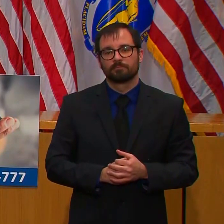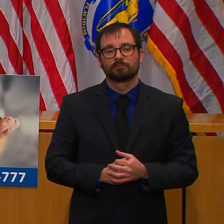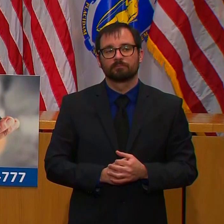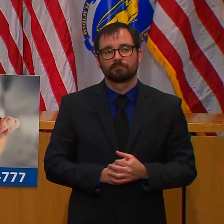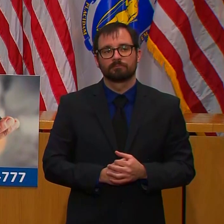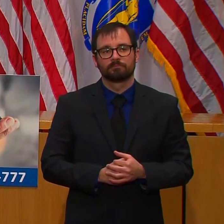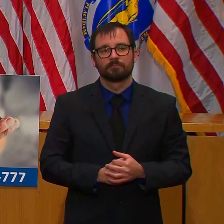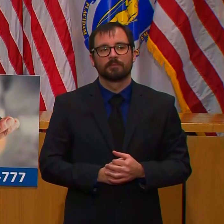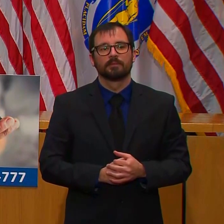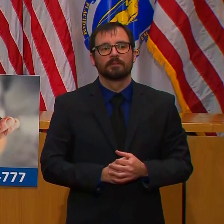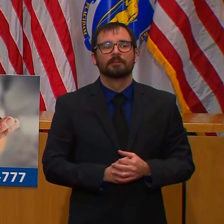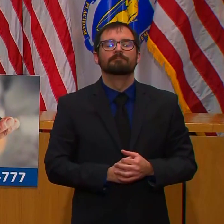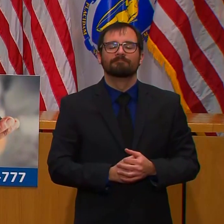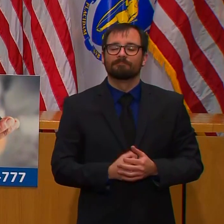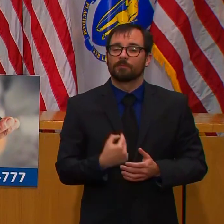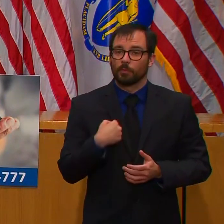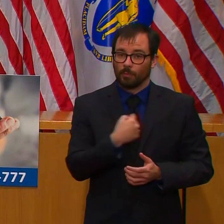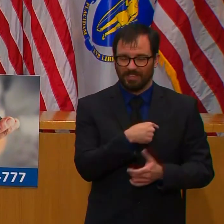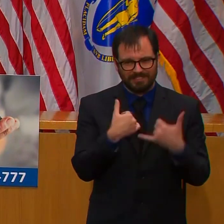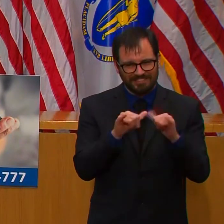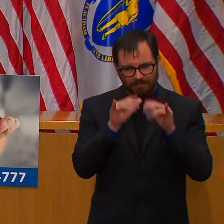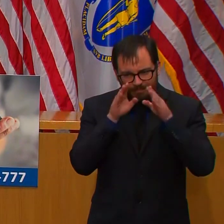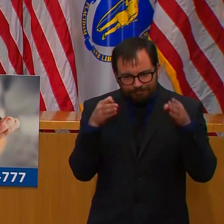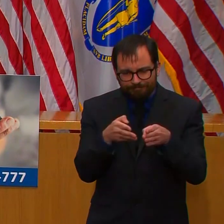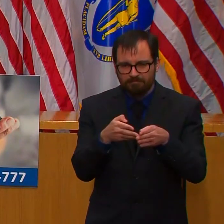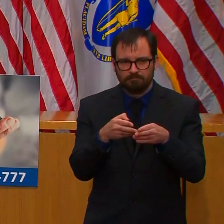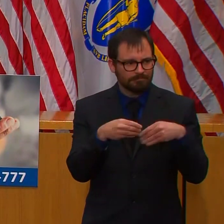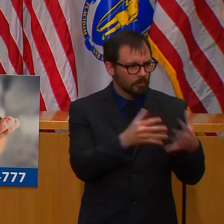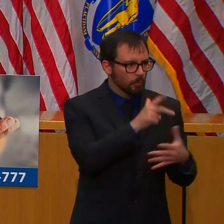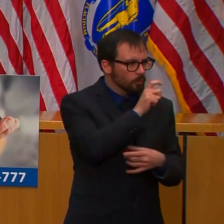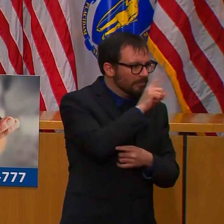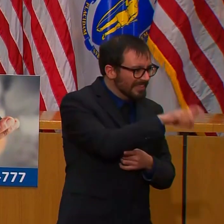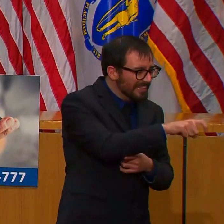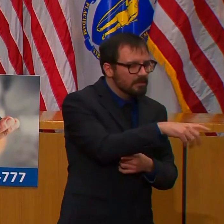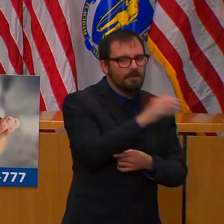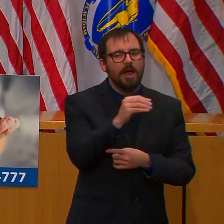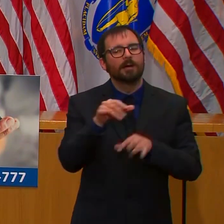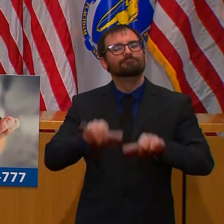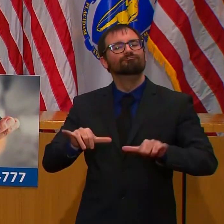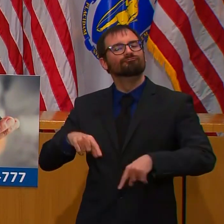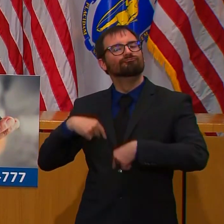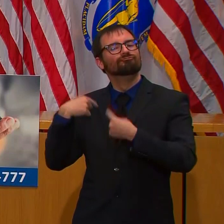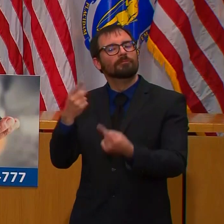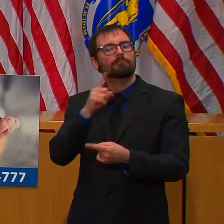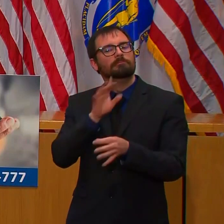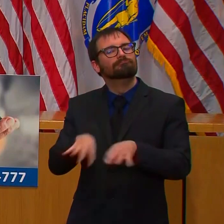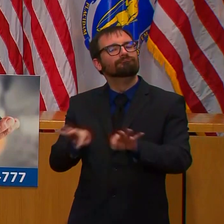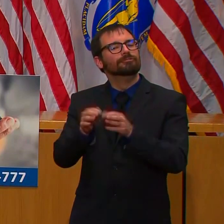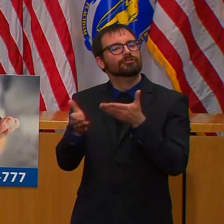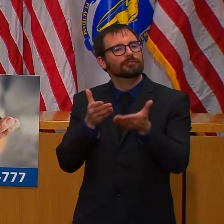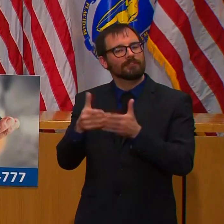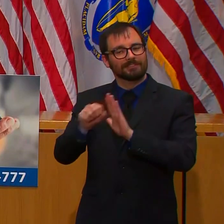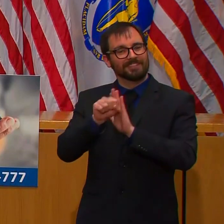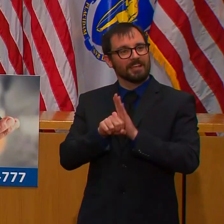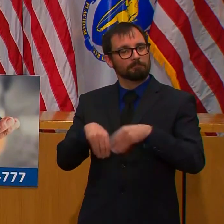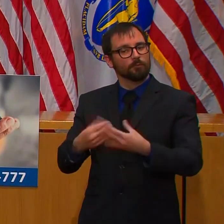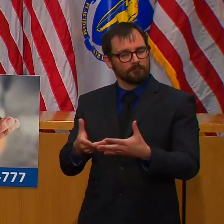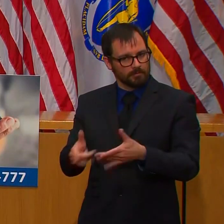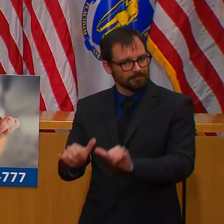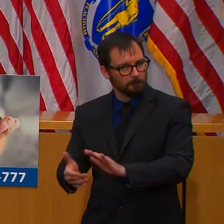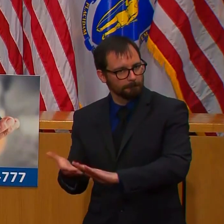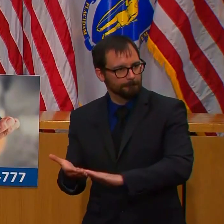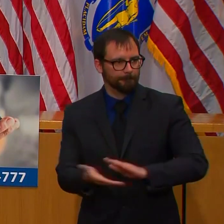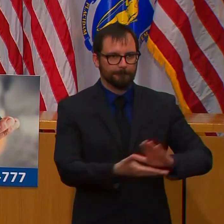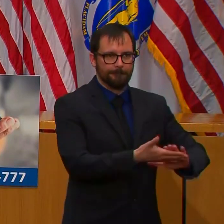All employees performing what we've called non-core functions who are able to work remotely should continue to do so until May 4th.